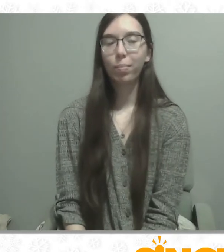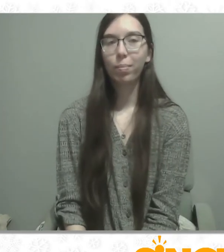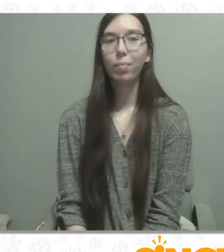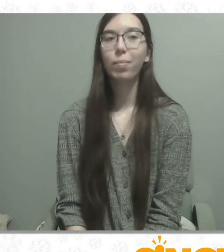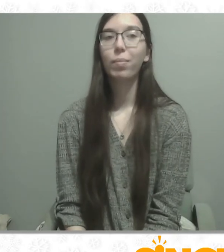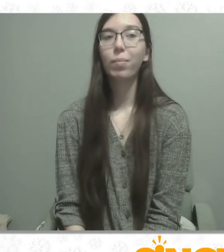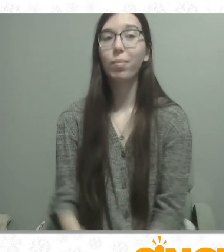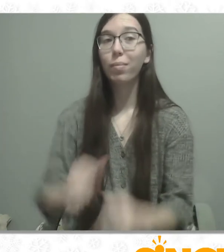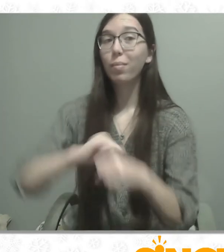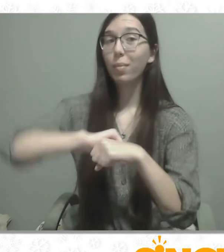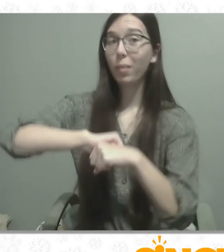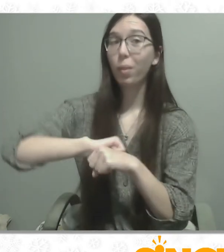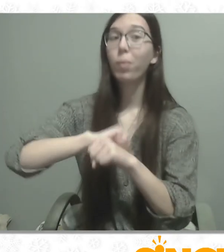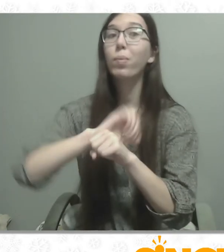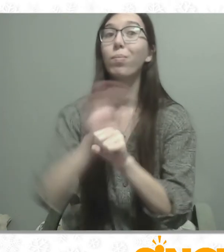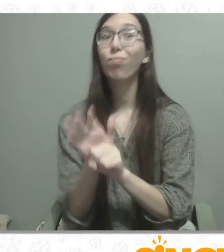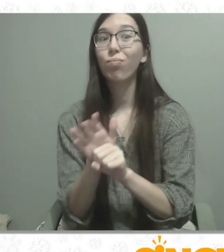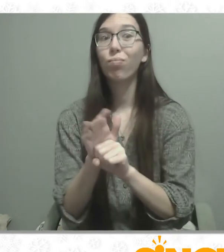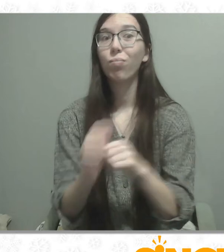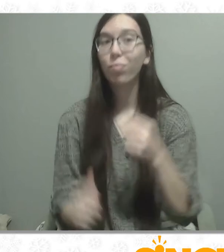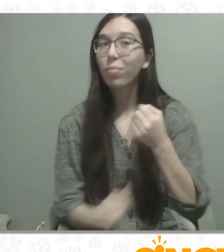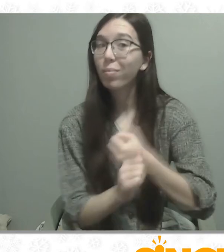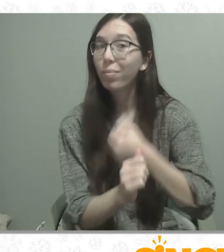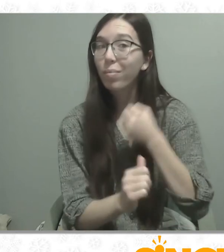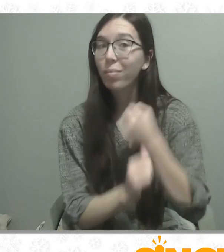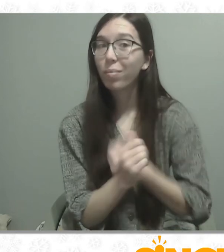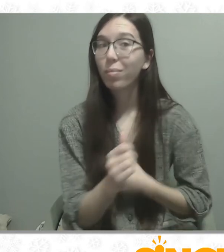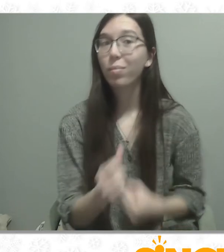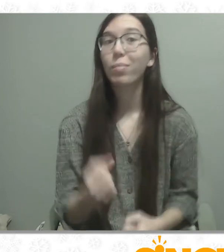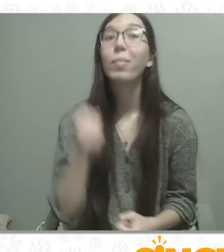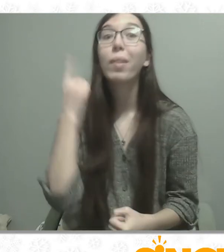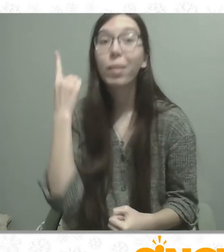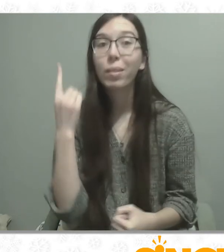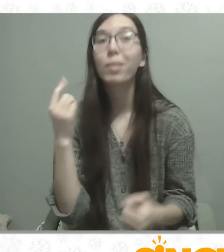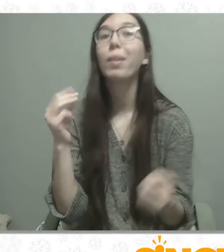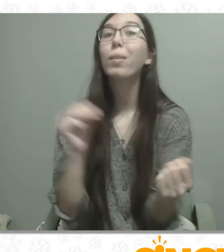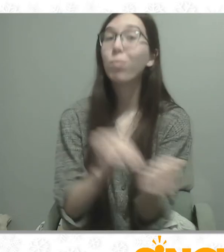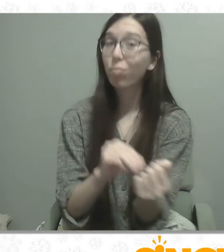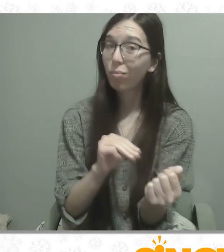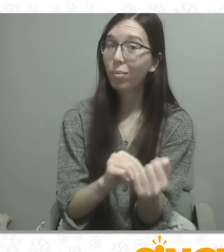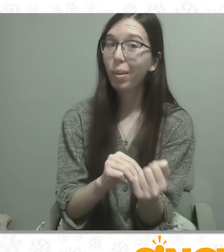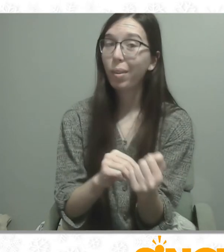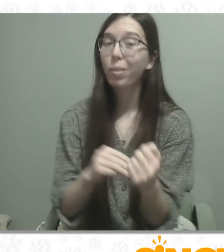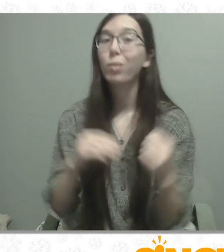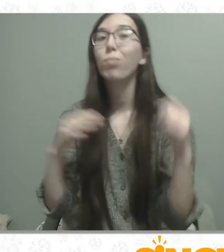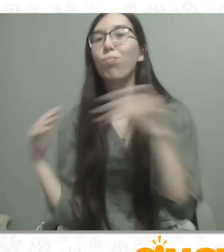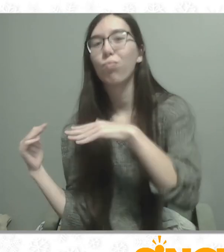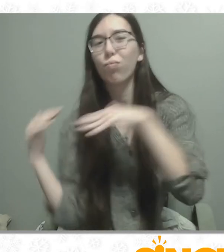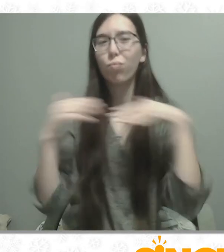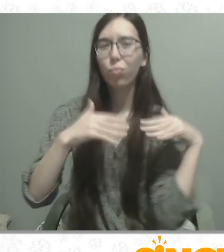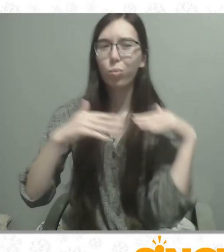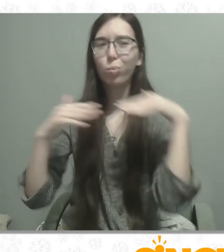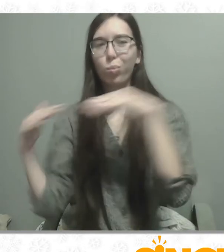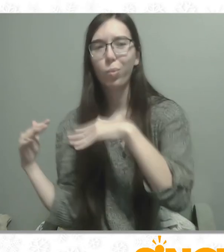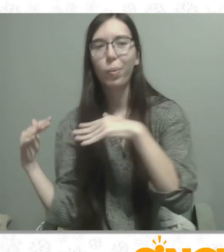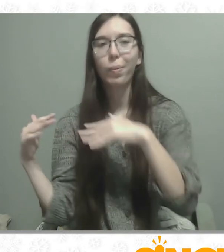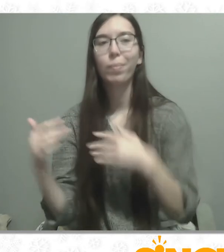But many alpers brave this plague, and serve those